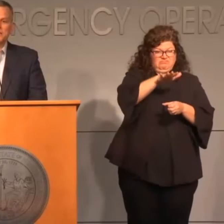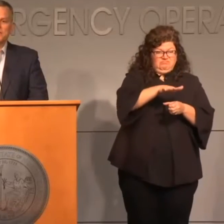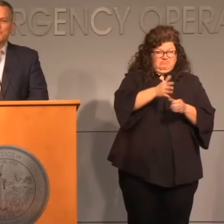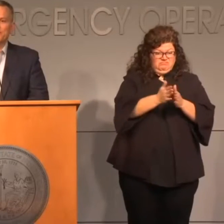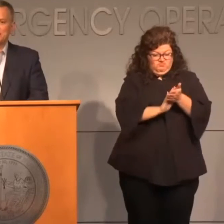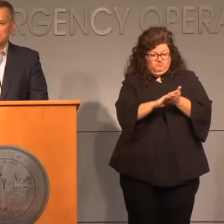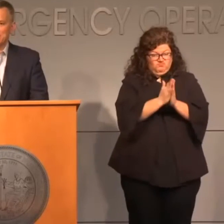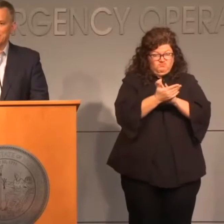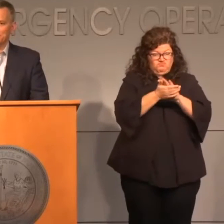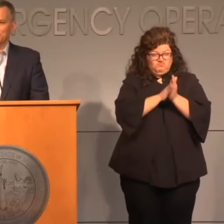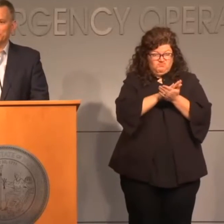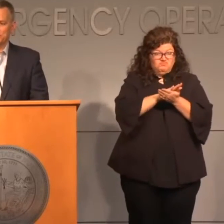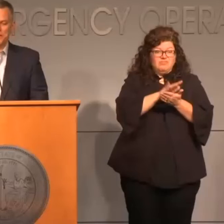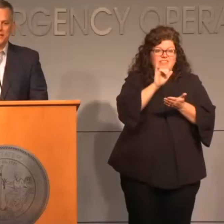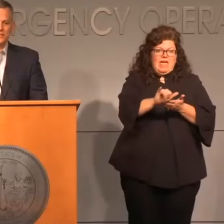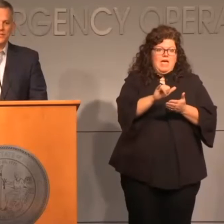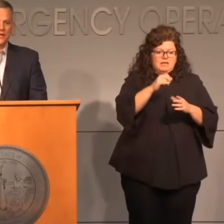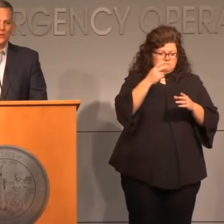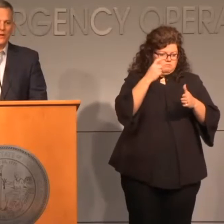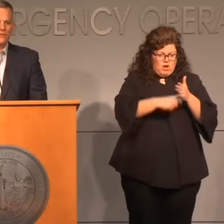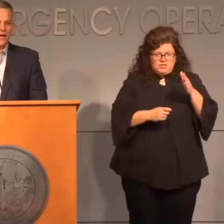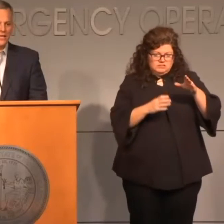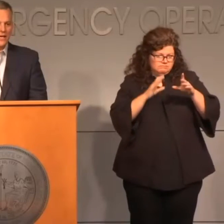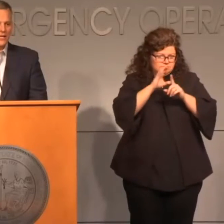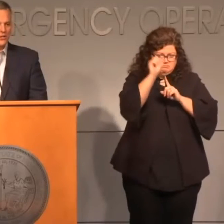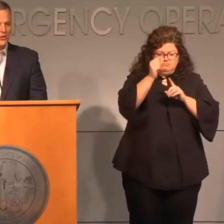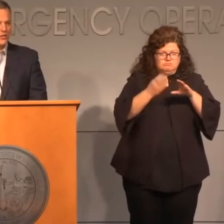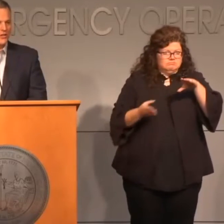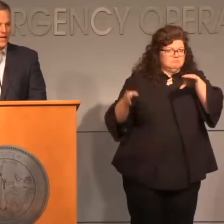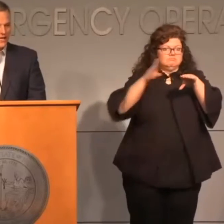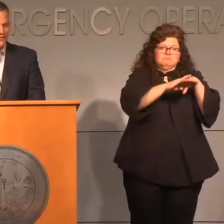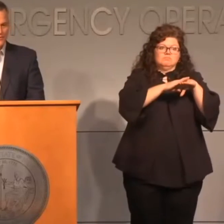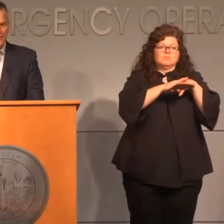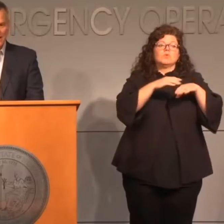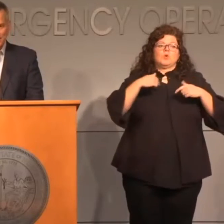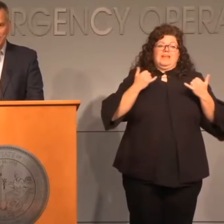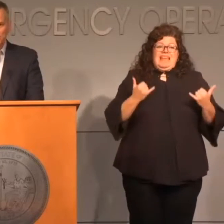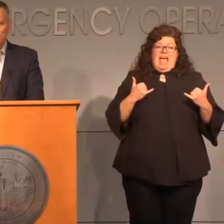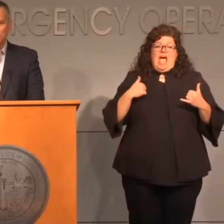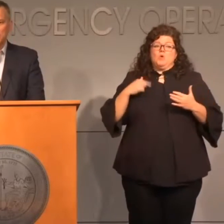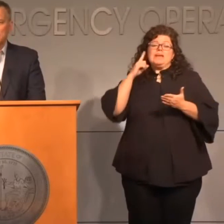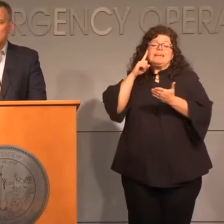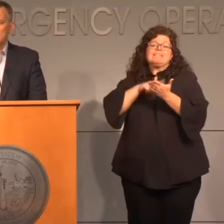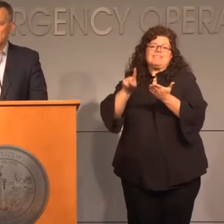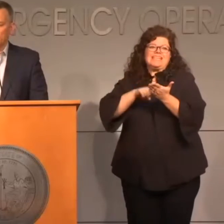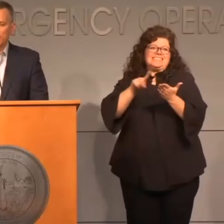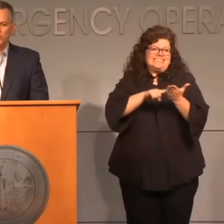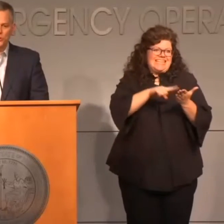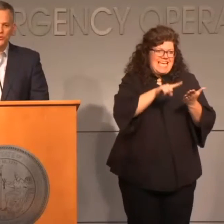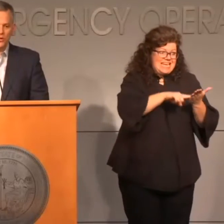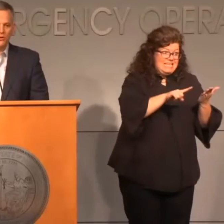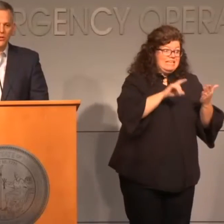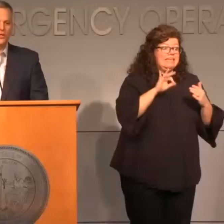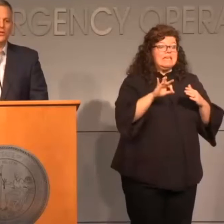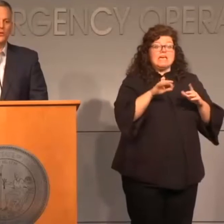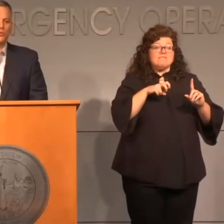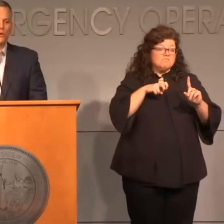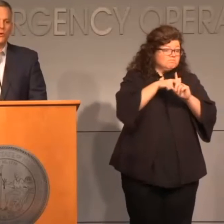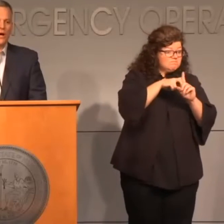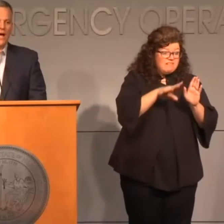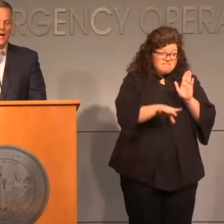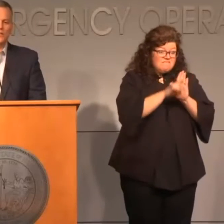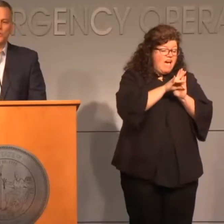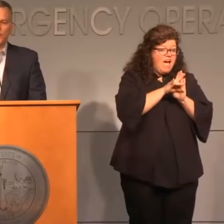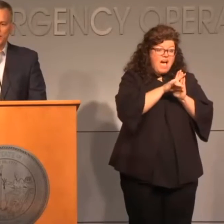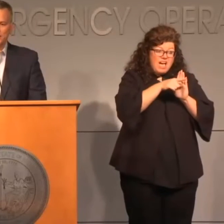are in the process of investigating those complaints. We have not yet concluded that any of them violate the law. If we do so conclude,